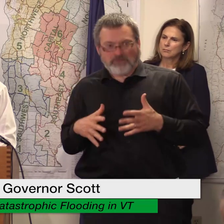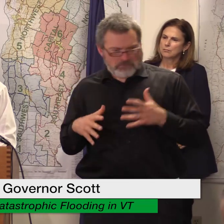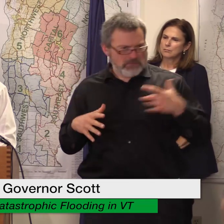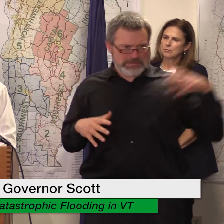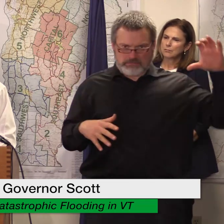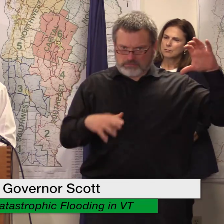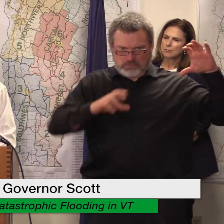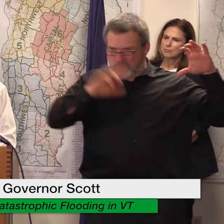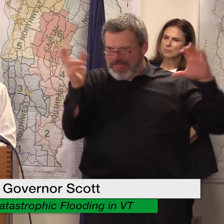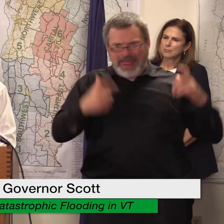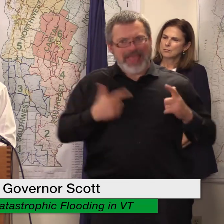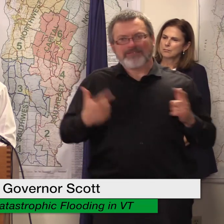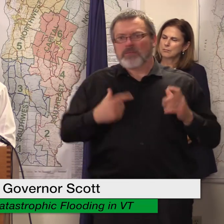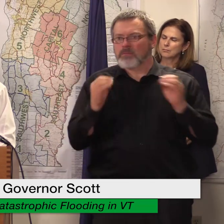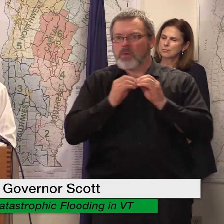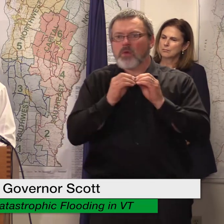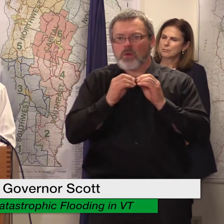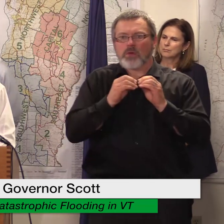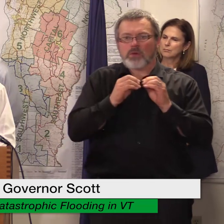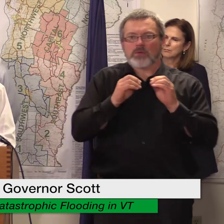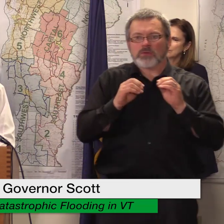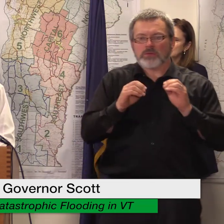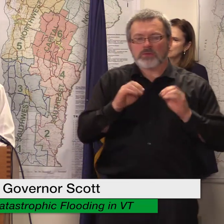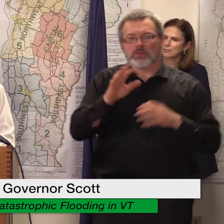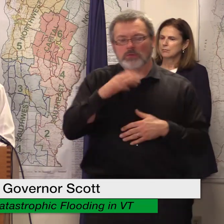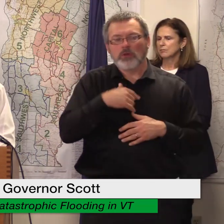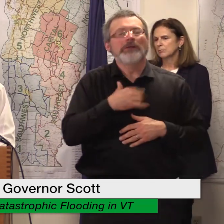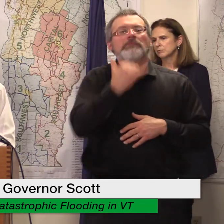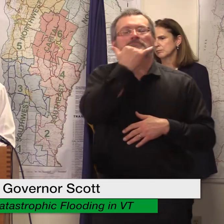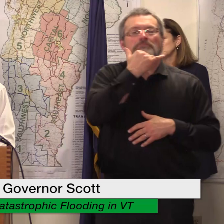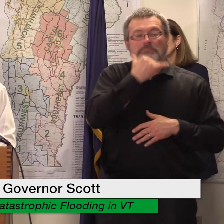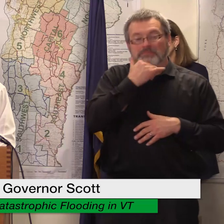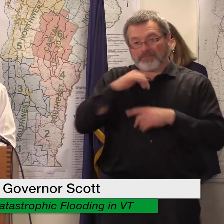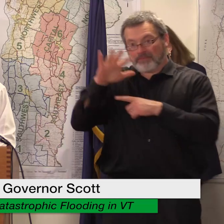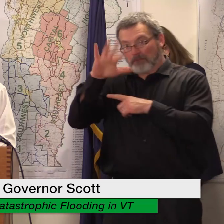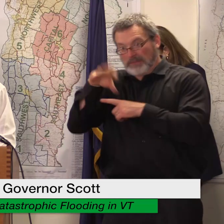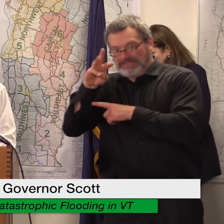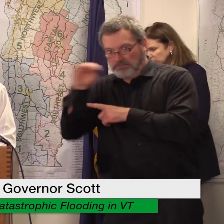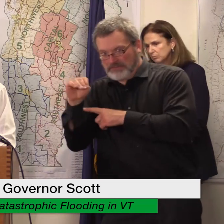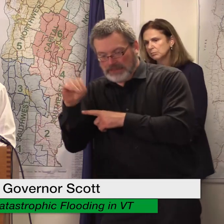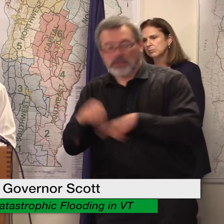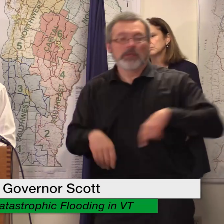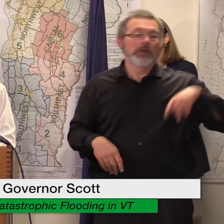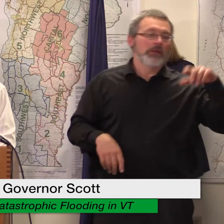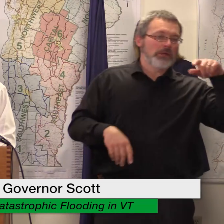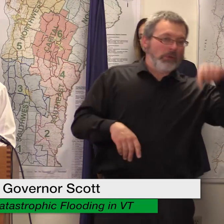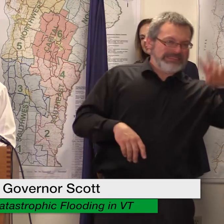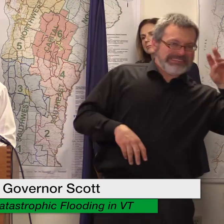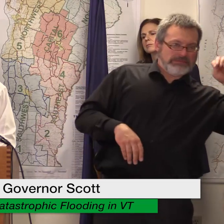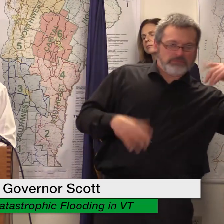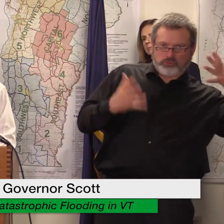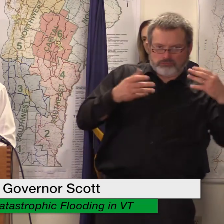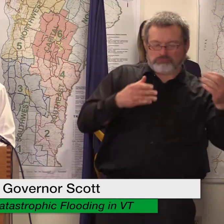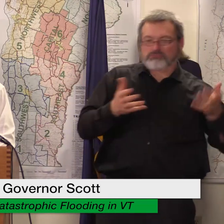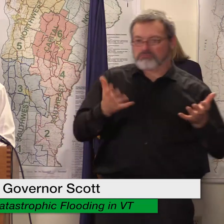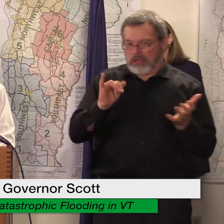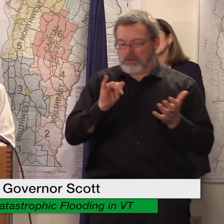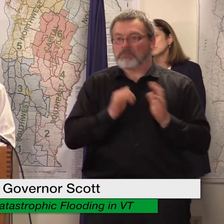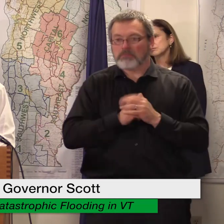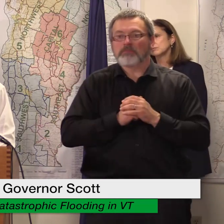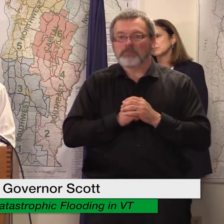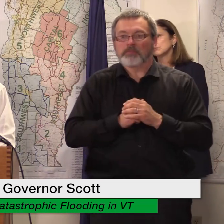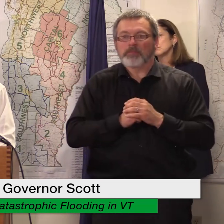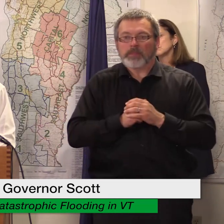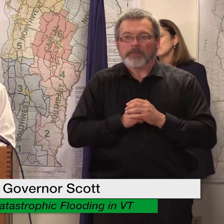we have visited a correction we have 2100 homes requested to be inspected for damage and we've already inspected